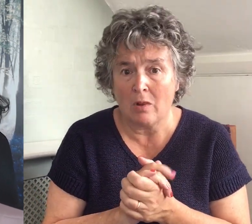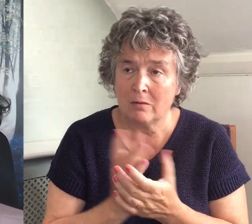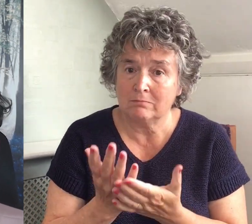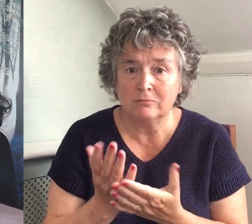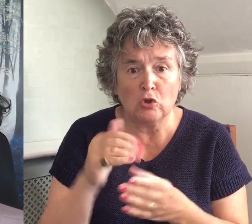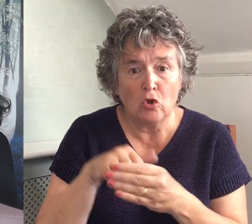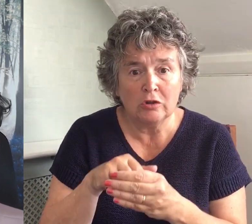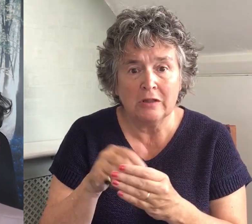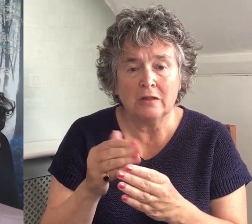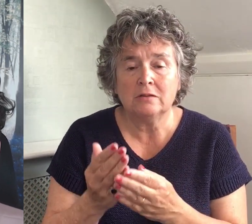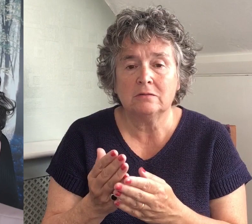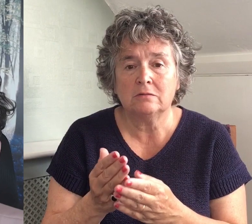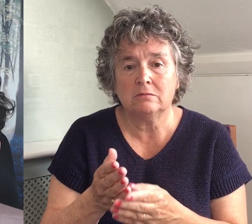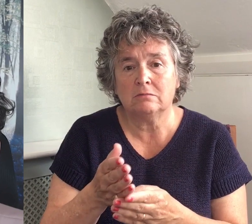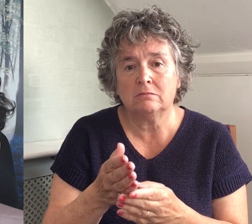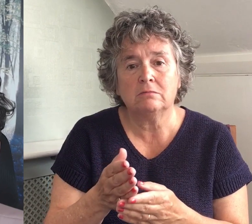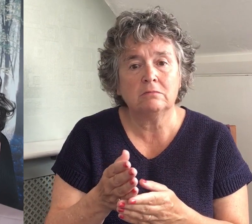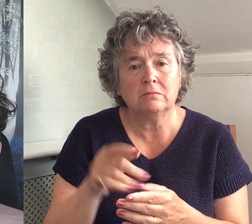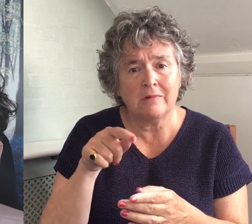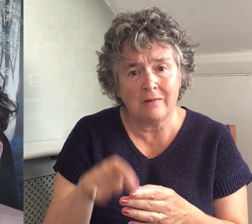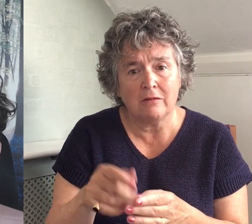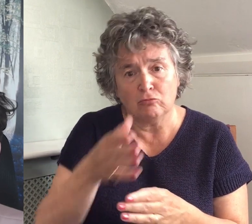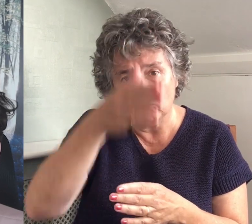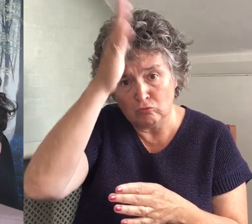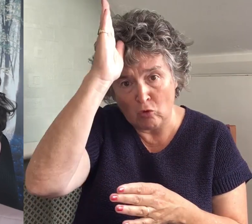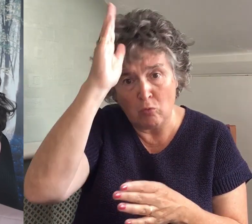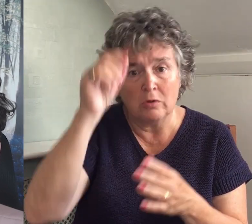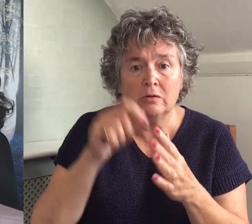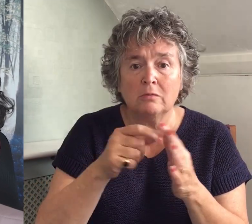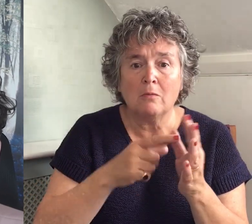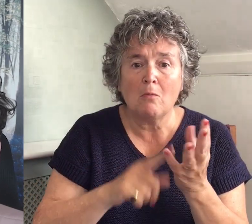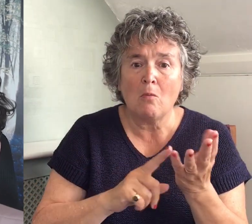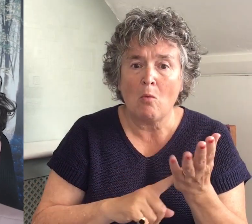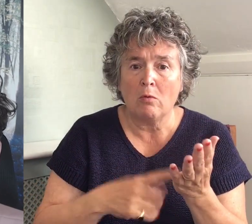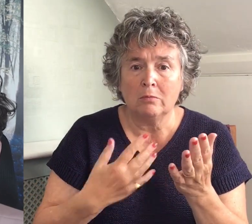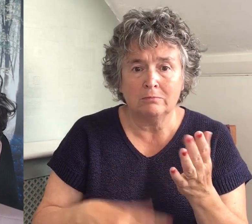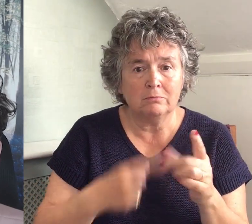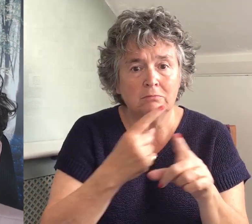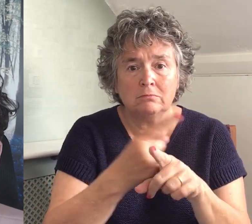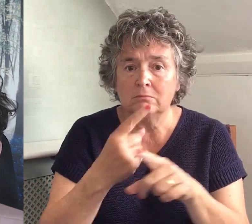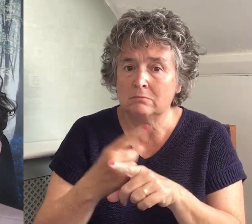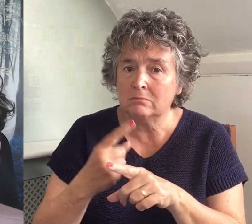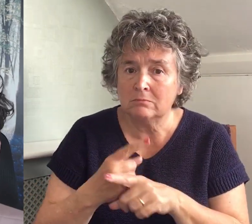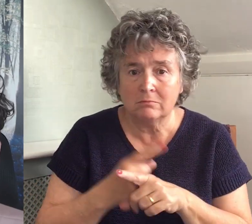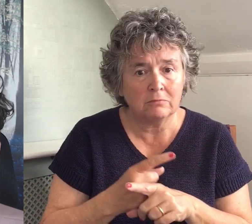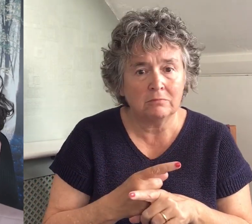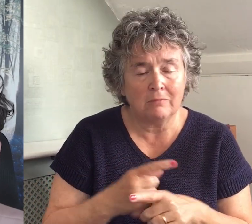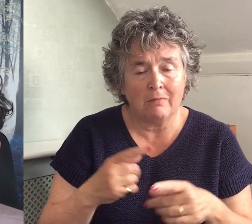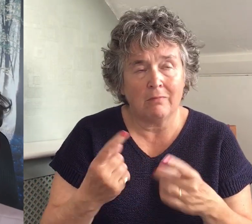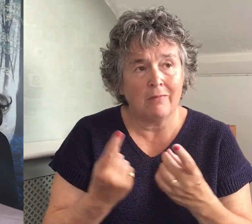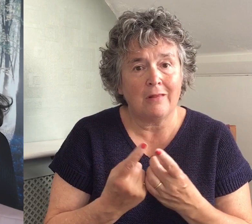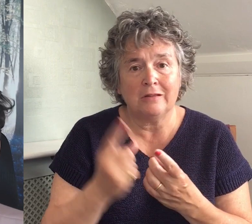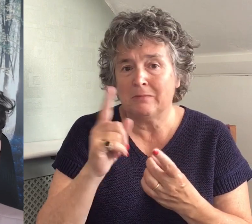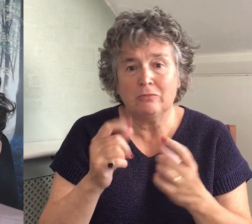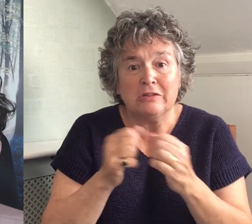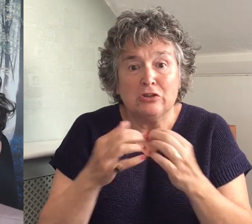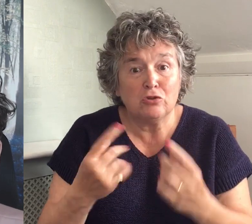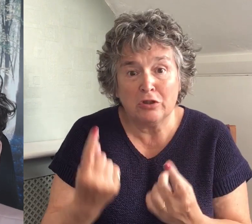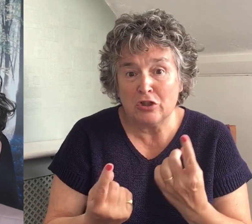in Romans 14, Paul has spoken about different things believers have different opinions on. In this particular passage, he